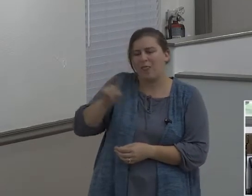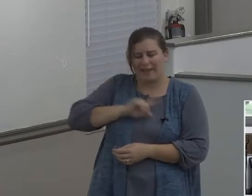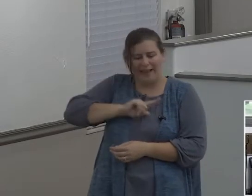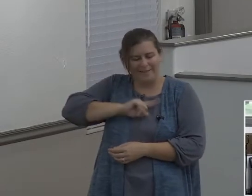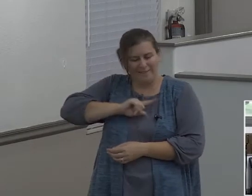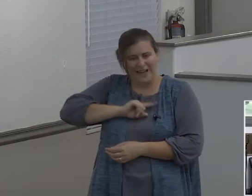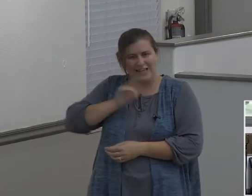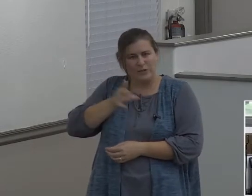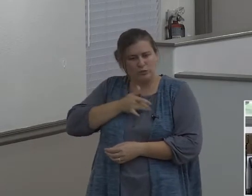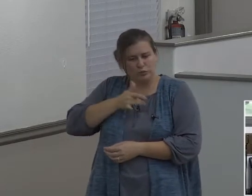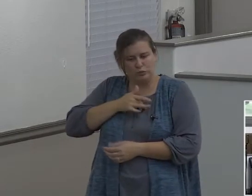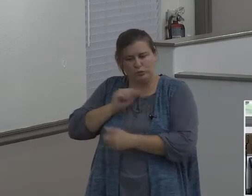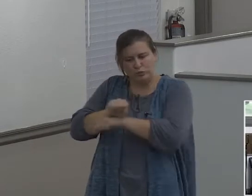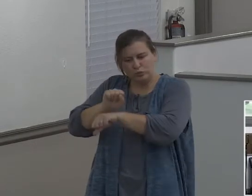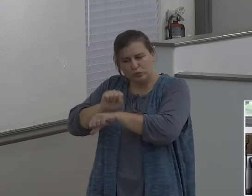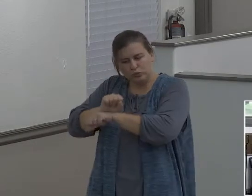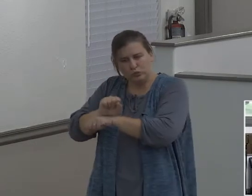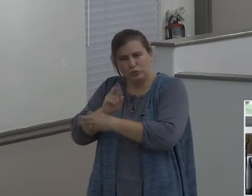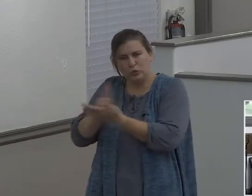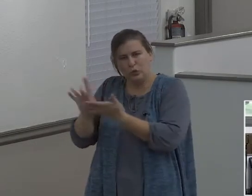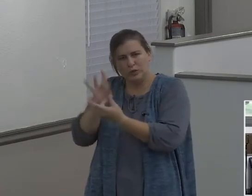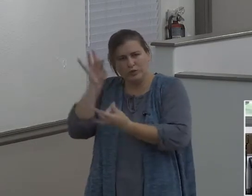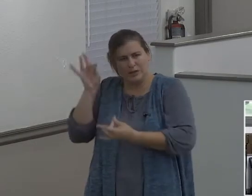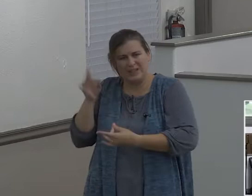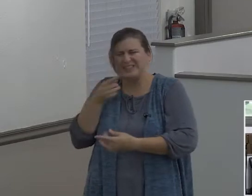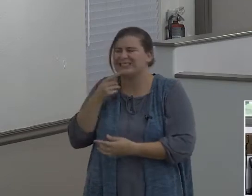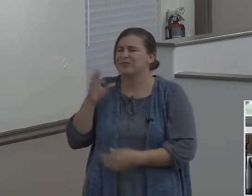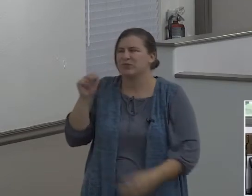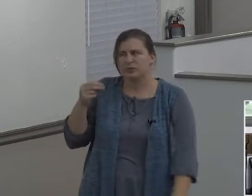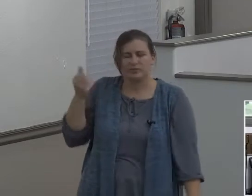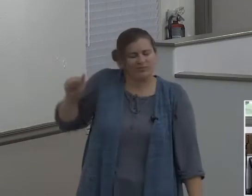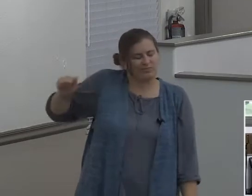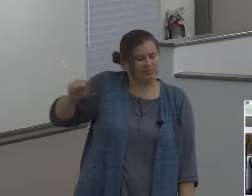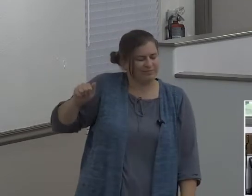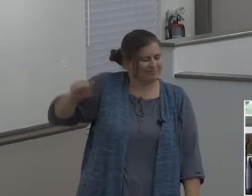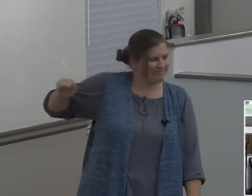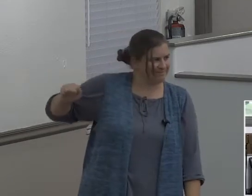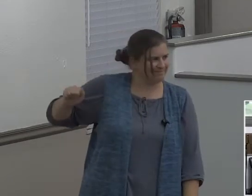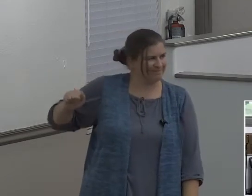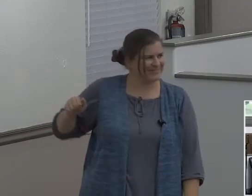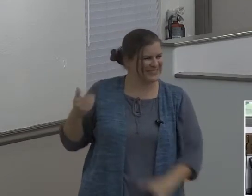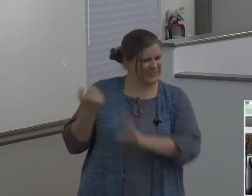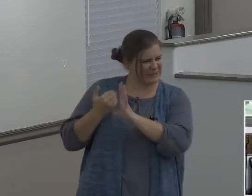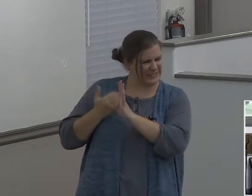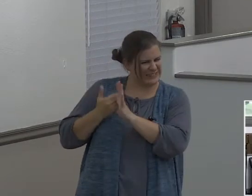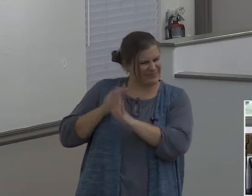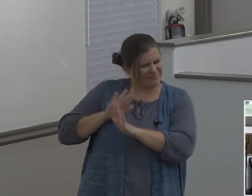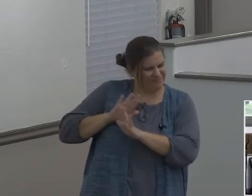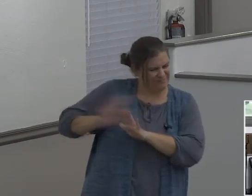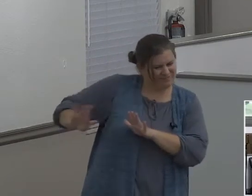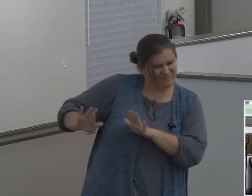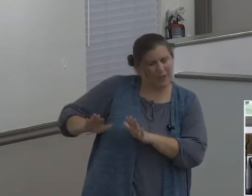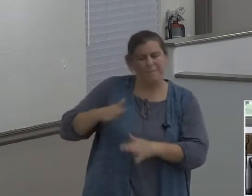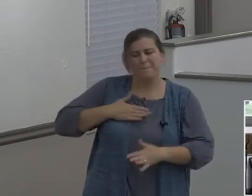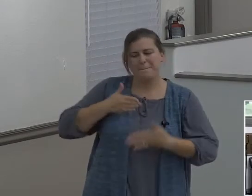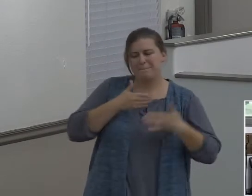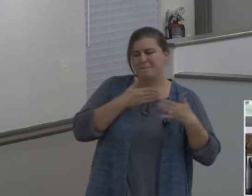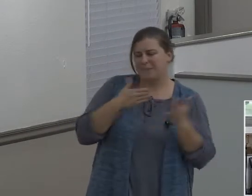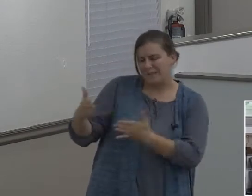Holy Spirit of God. just, no, I'm just, no. You know, that's irritating to me. I've got my plans. I know what I want to do.